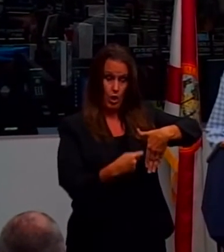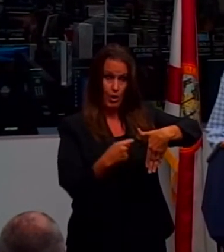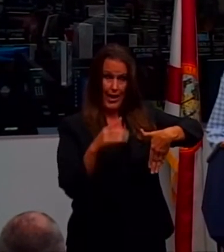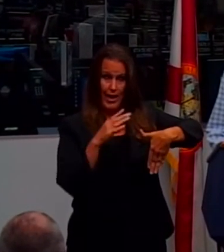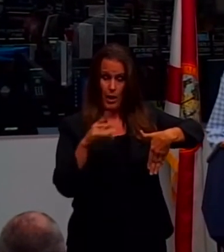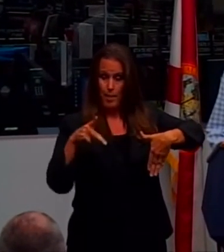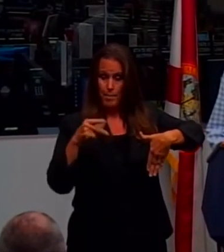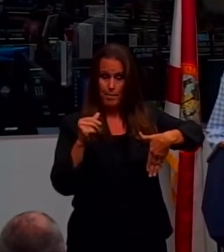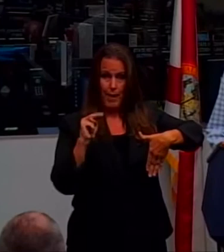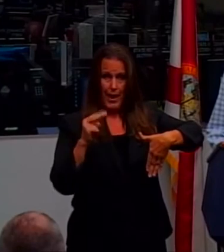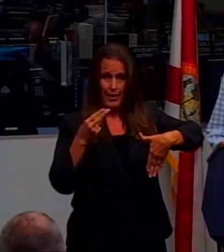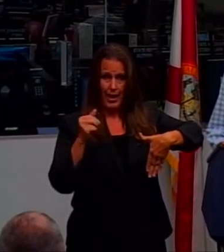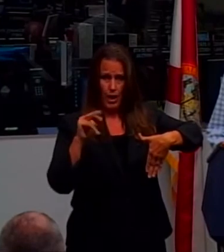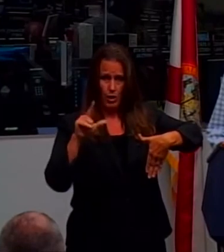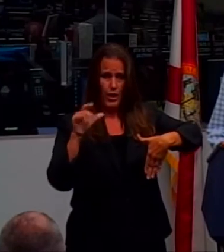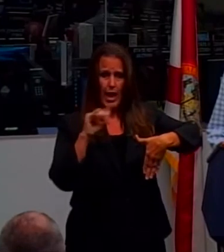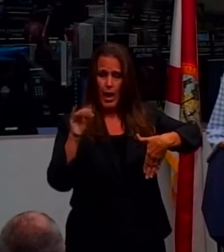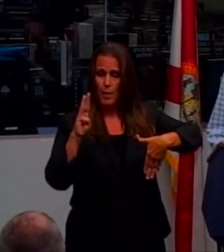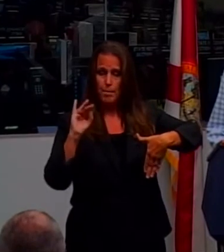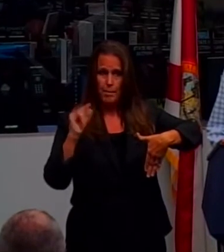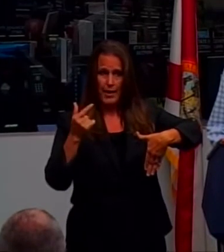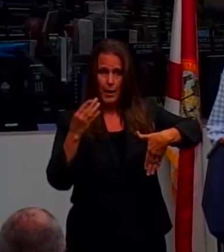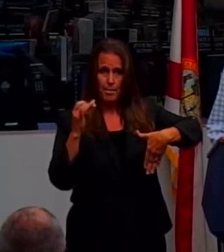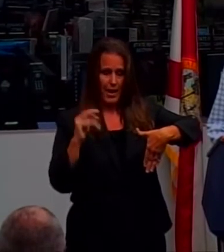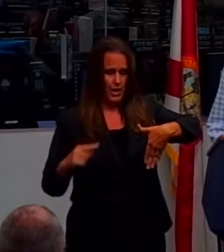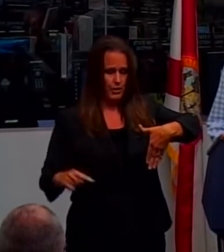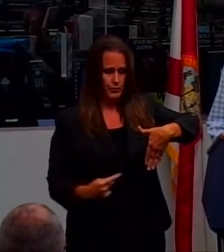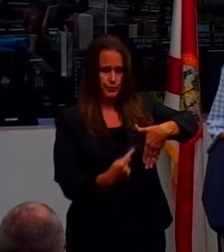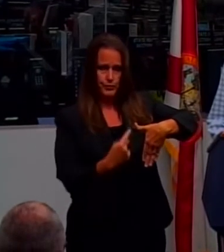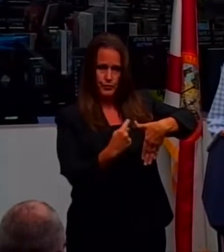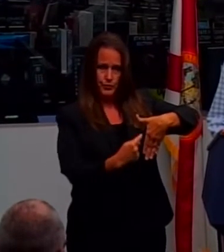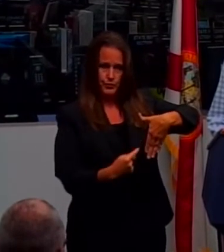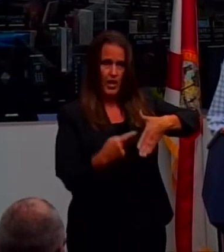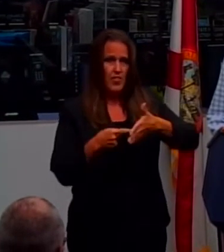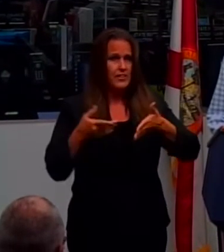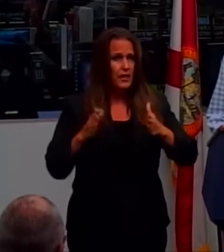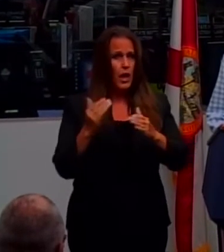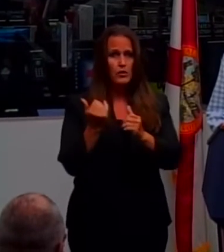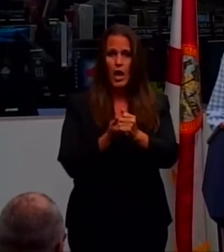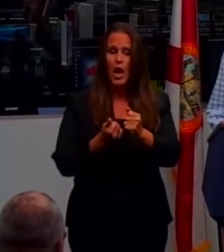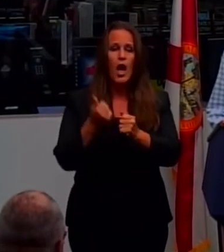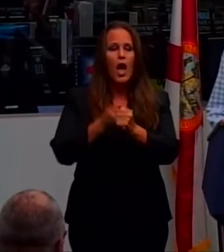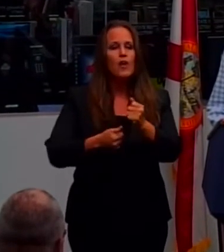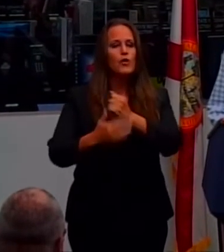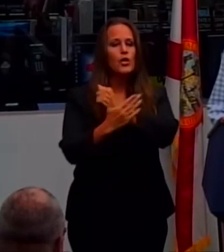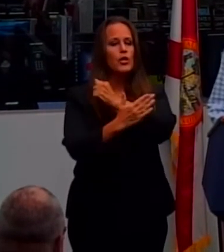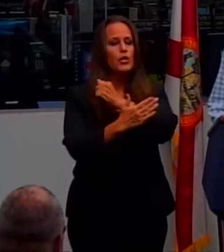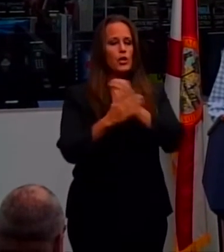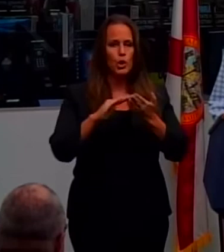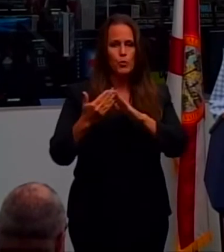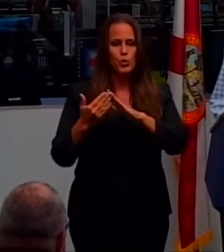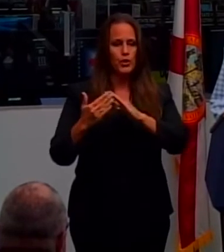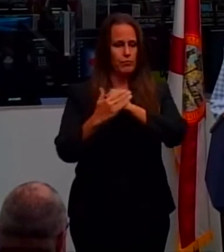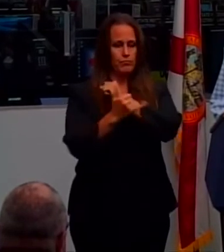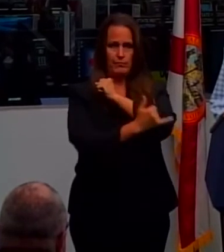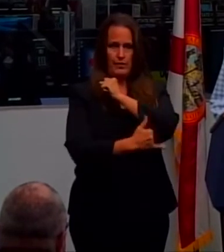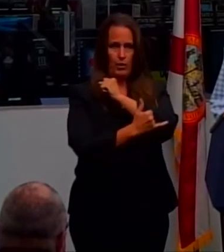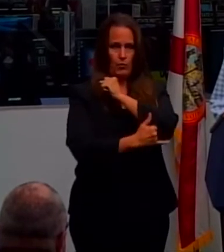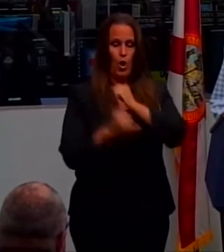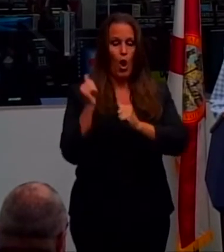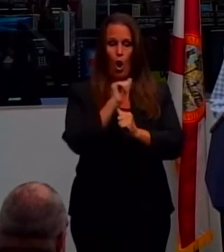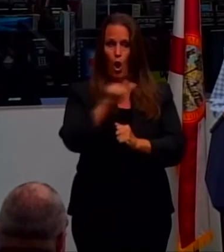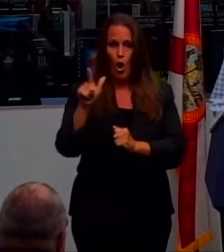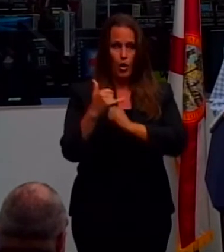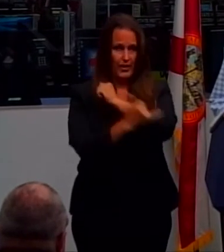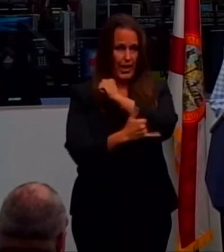This allows resources to move quickly to every community in the storm's path as we get prepared. I also directed the State Emergency Operations Center to